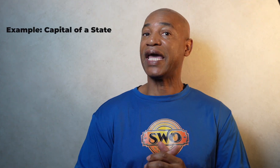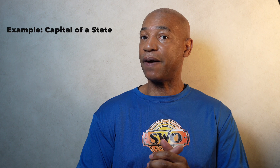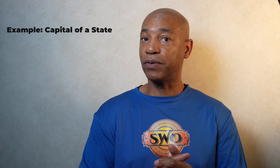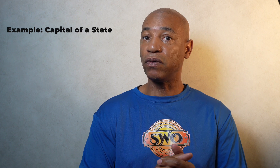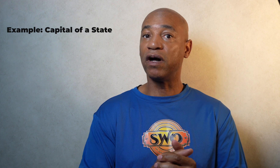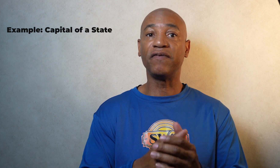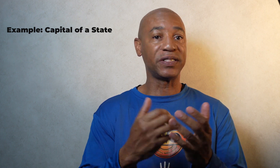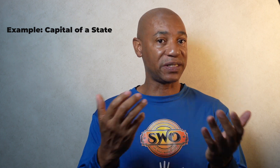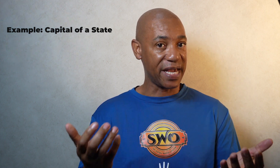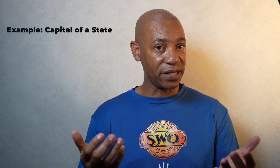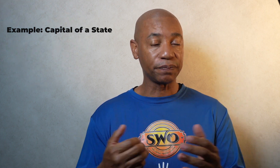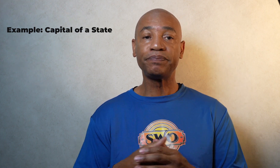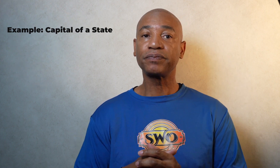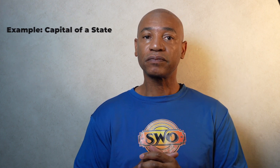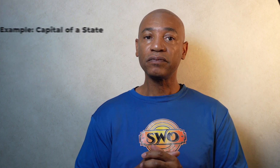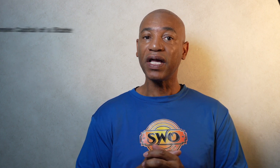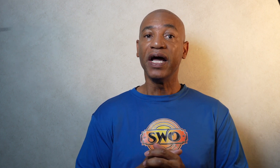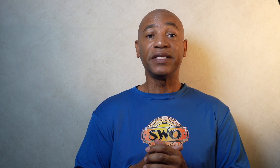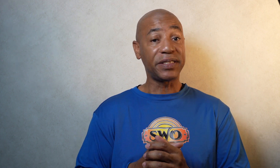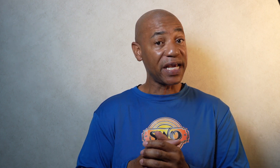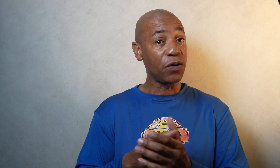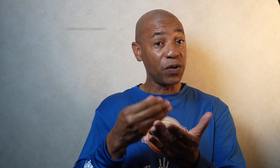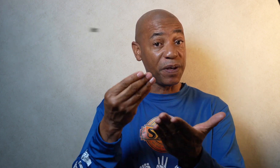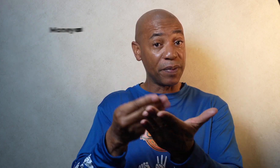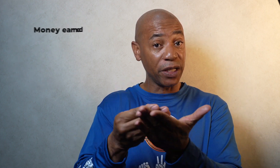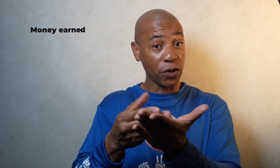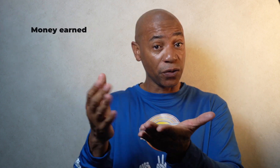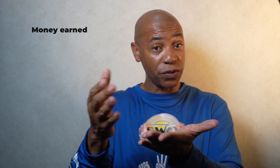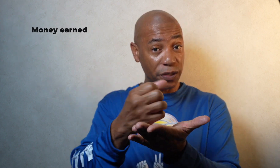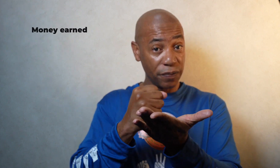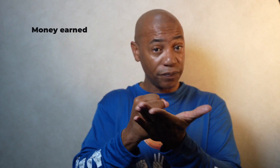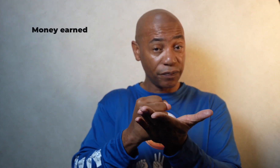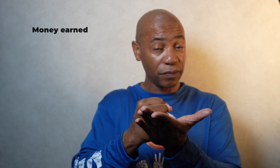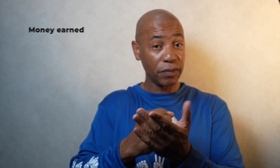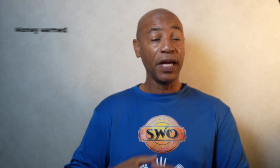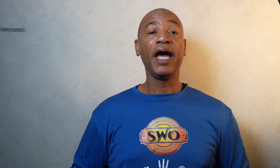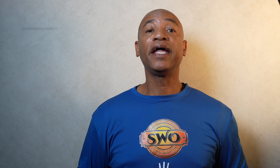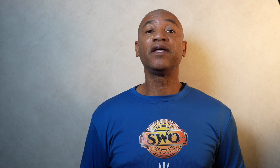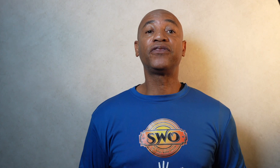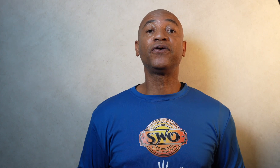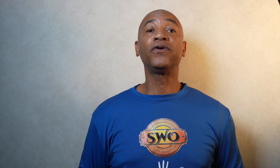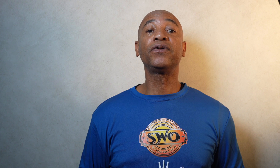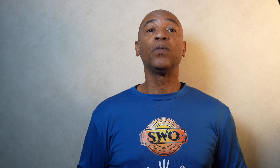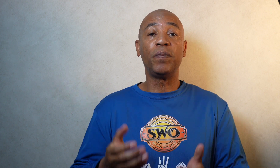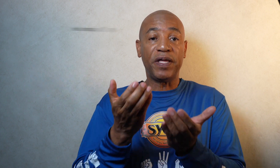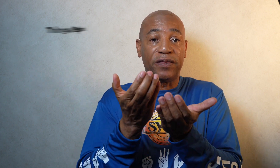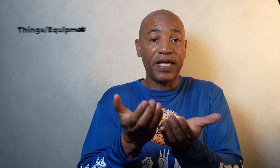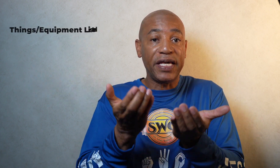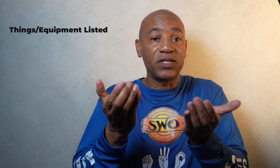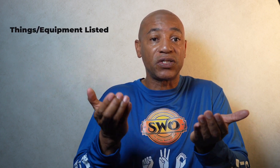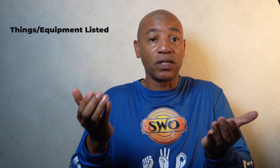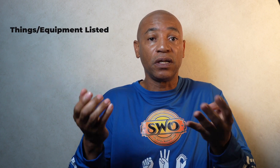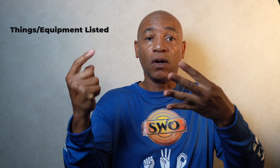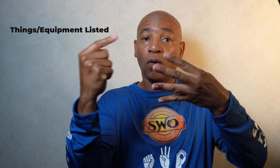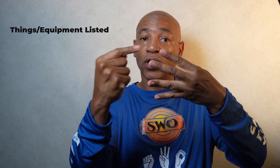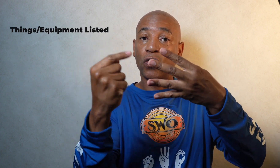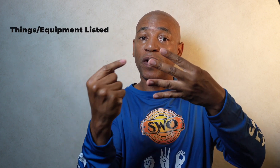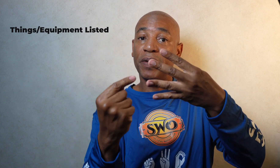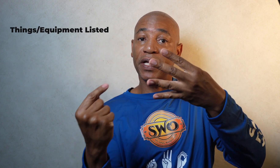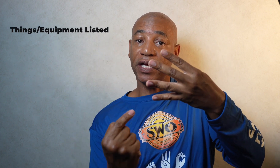capital of a state. The second would be money earned and the third will be things or equipment and